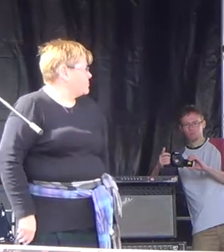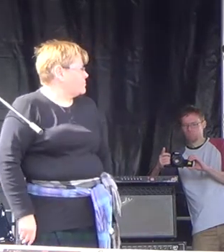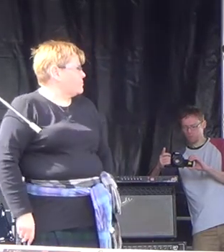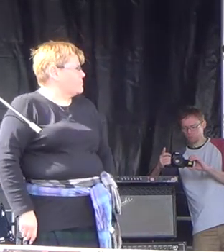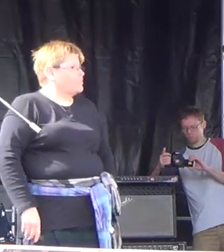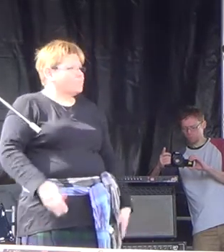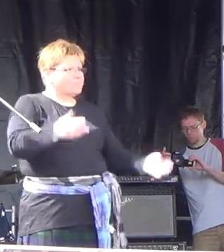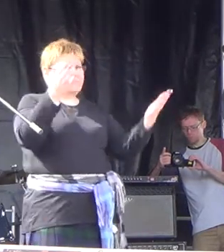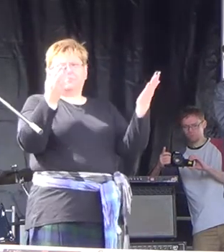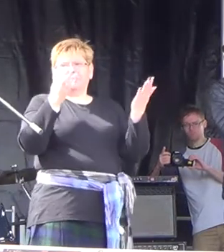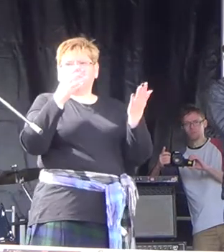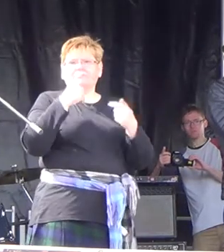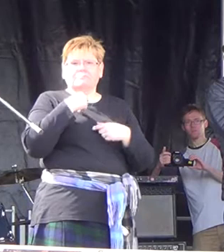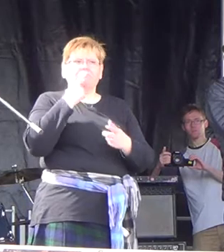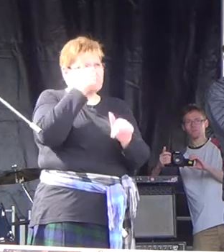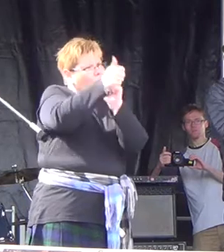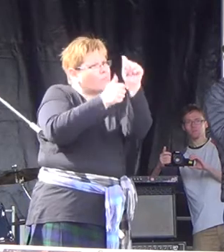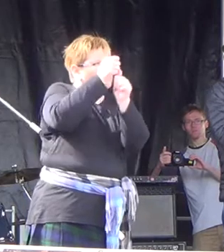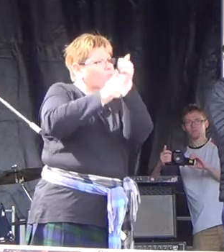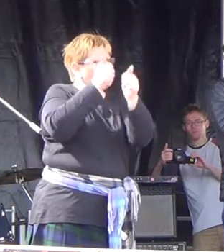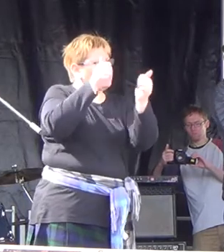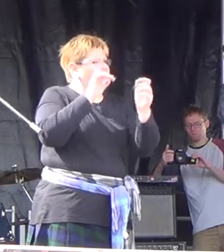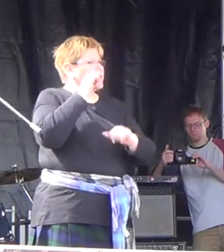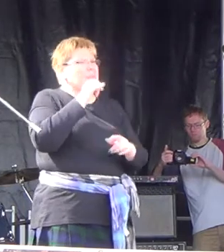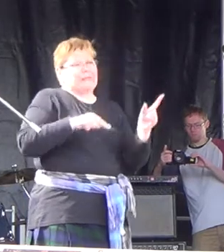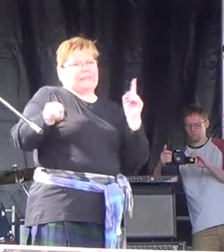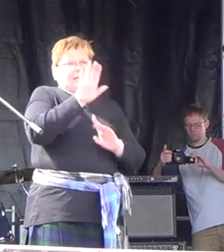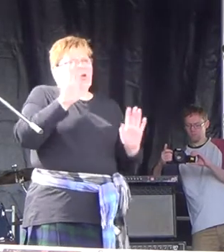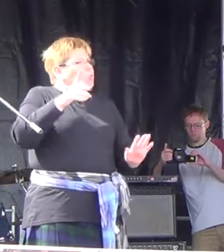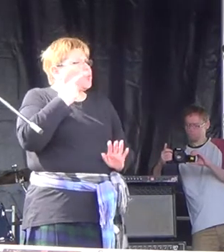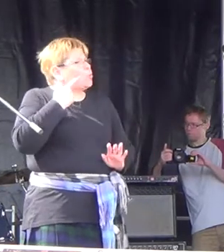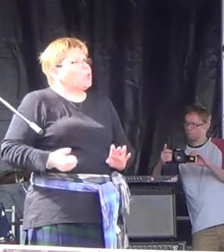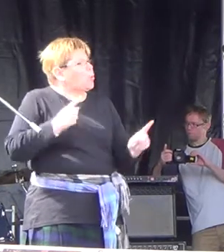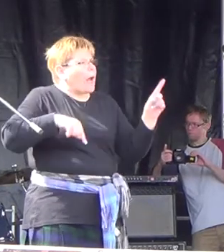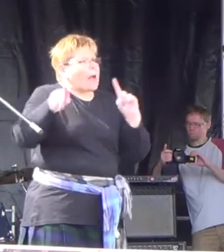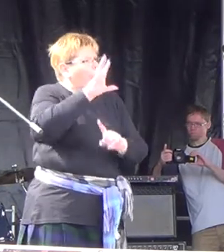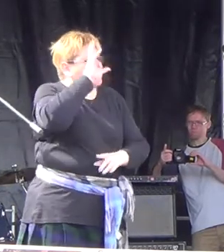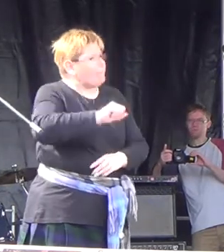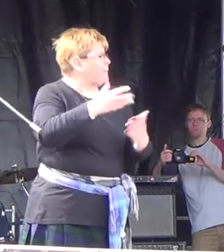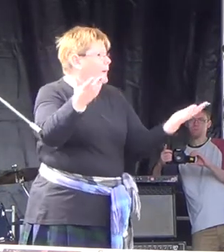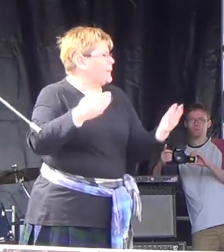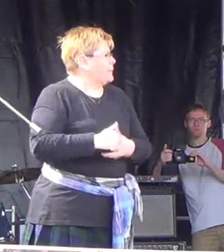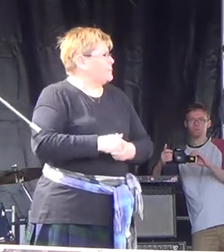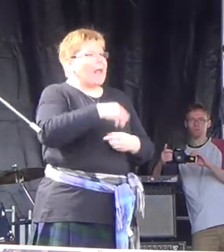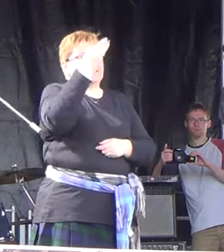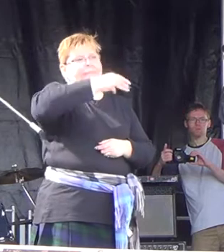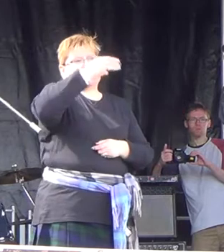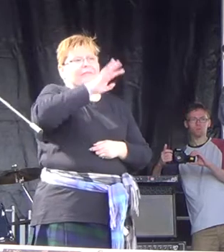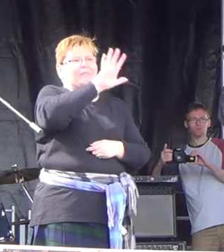You know, I'll pay y'all a compliment. You're probably all too young to remember this, but in 1955